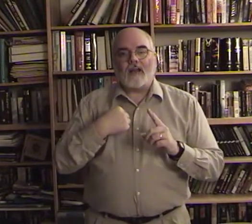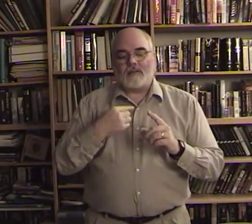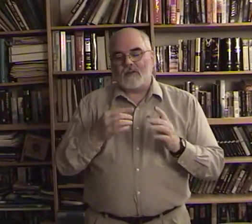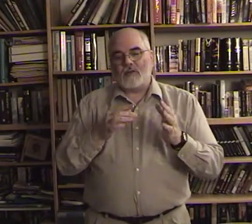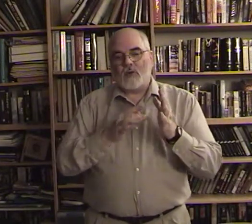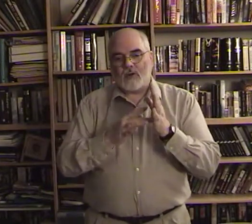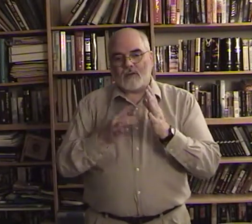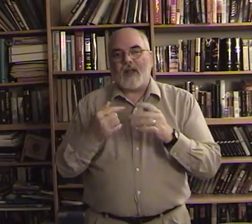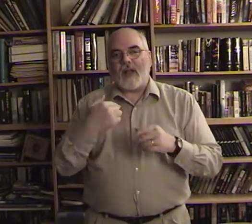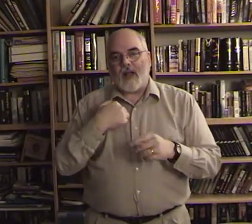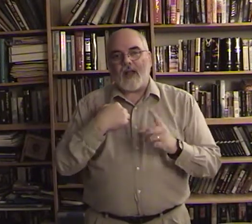or yeah i